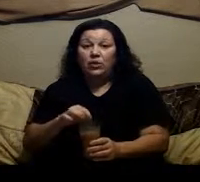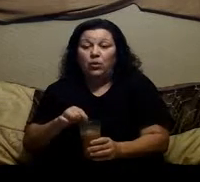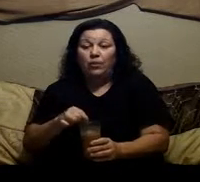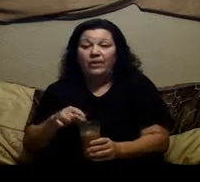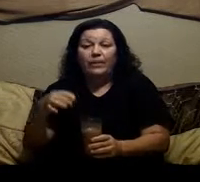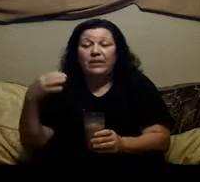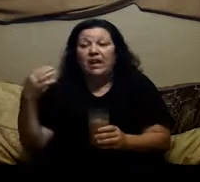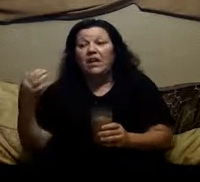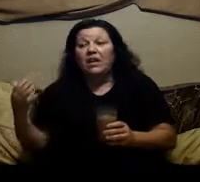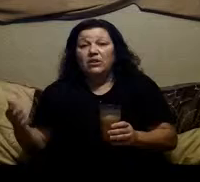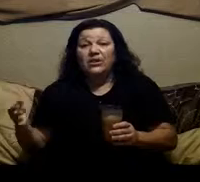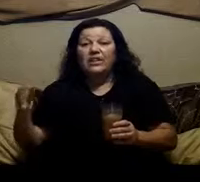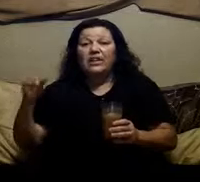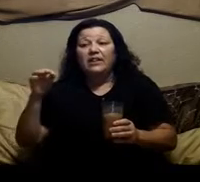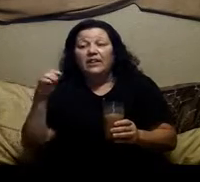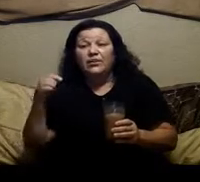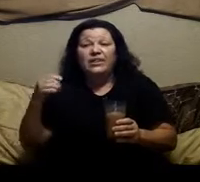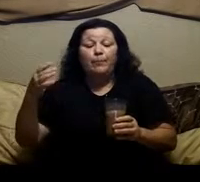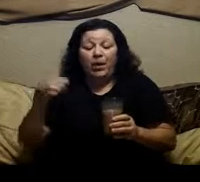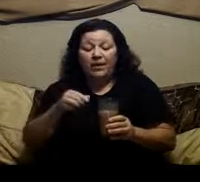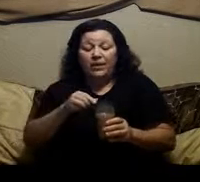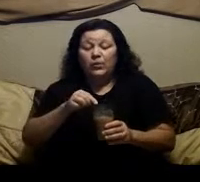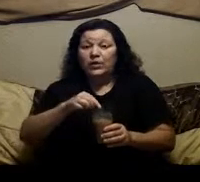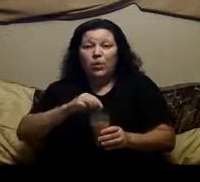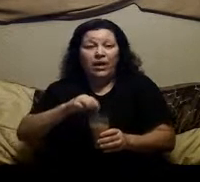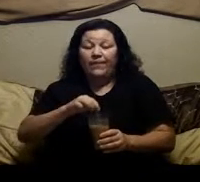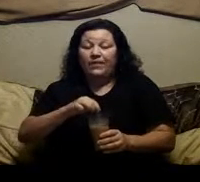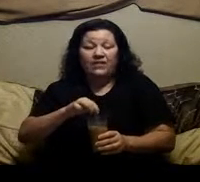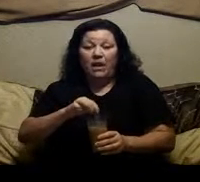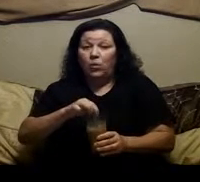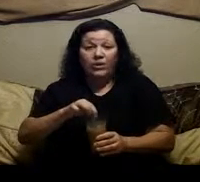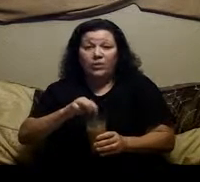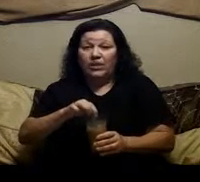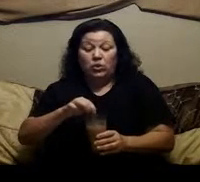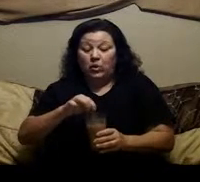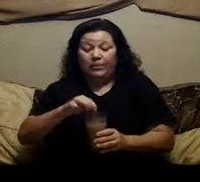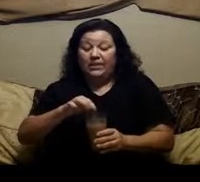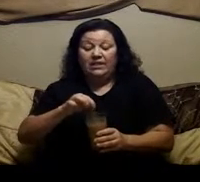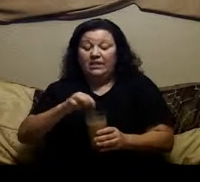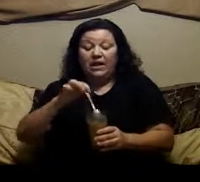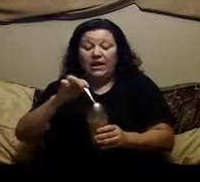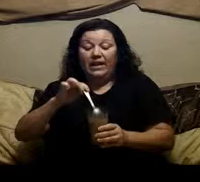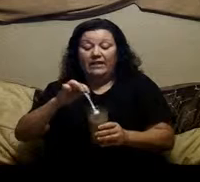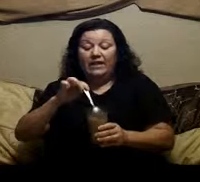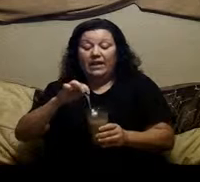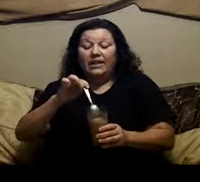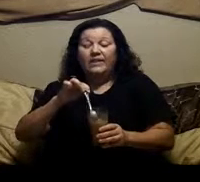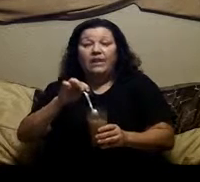enjoyable It's something that you sit and you sip on and you enjoy and this is not one of those enjoyable teas It's it's